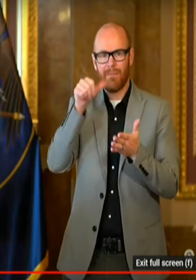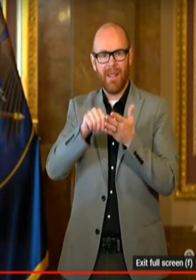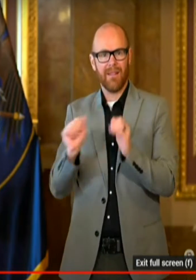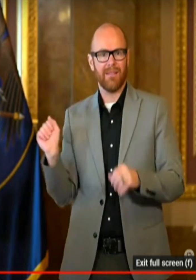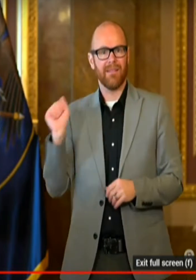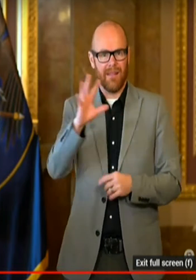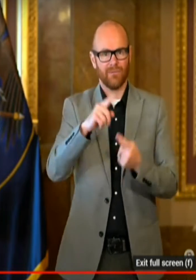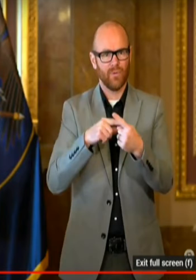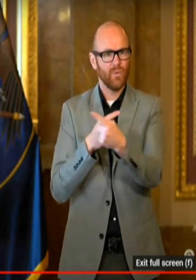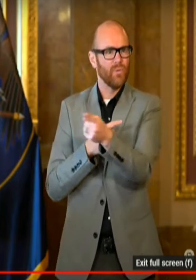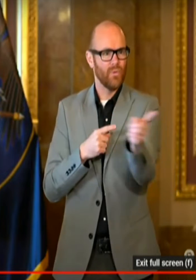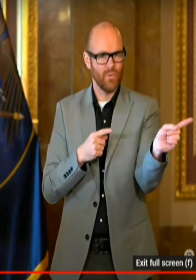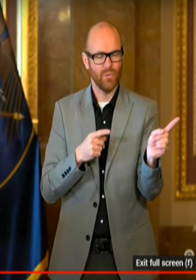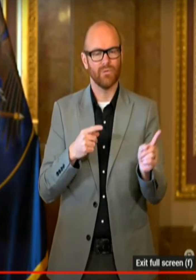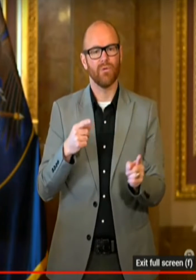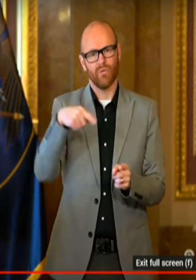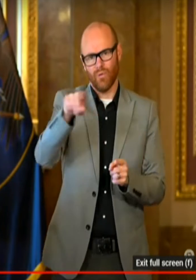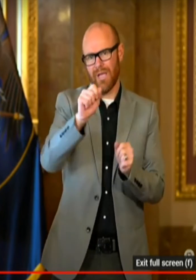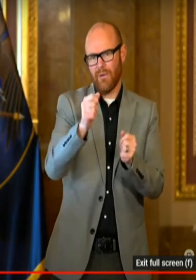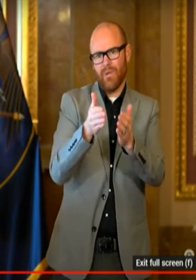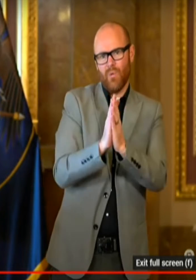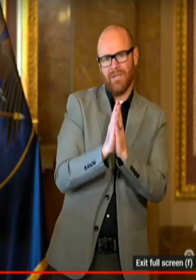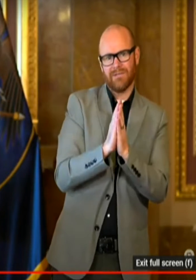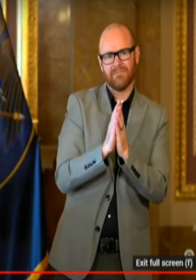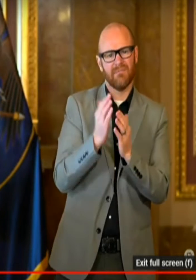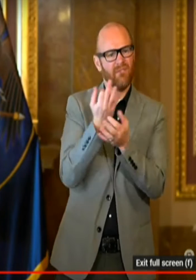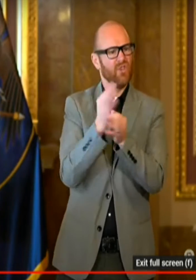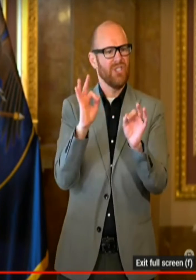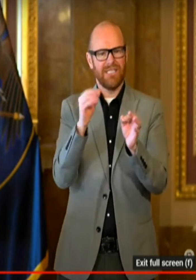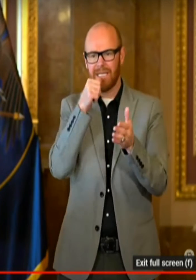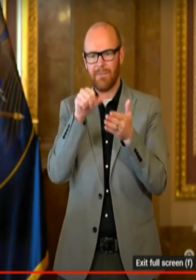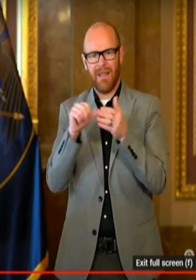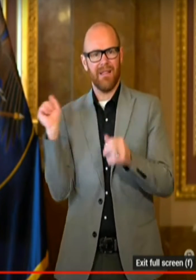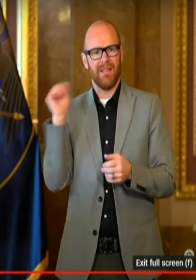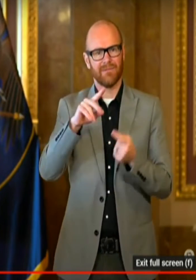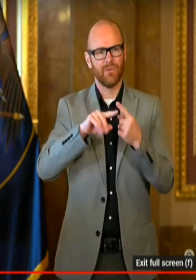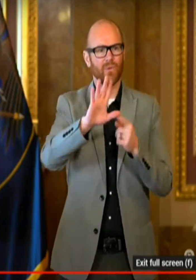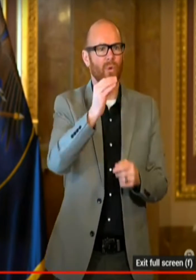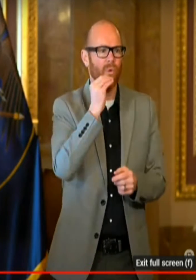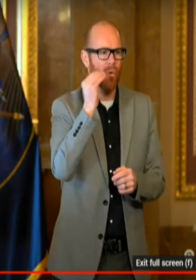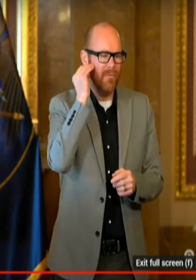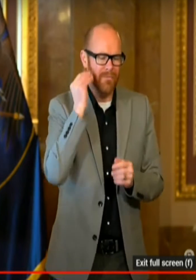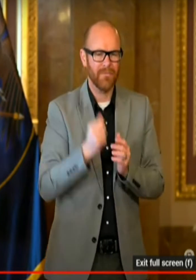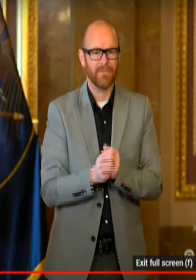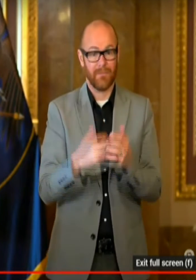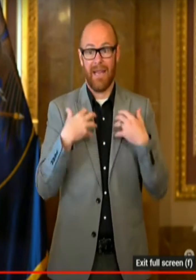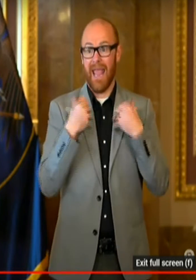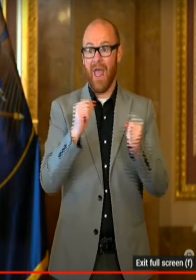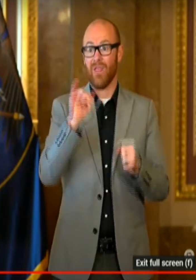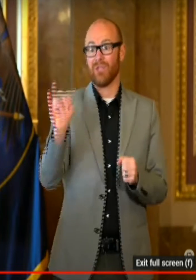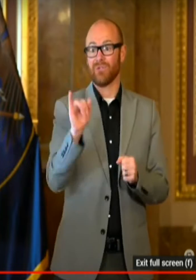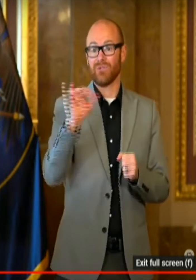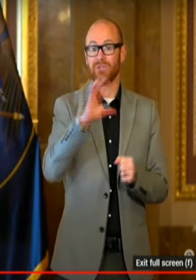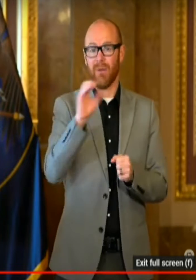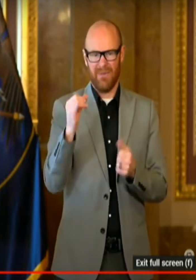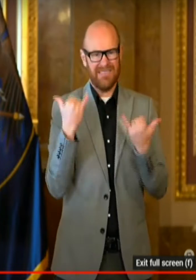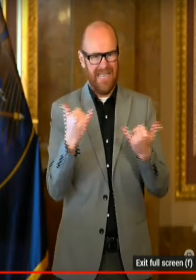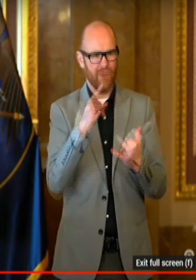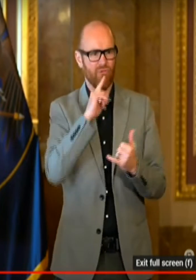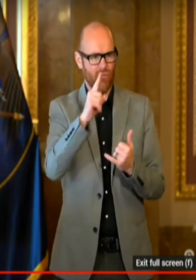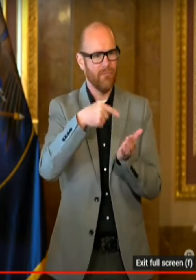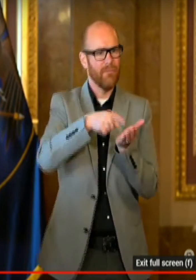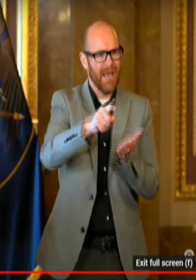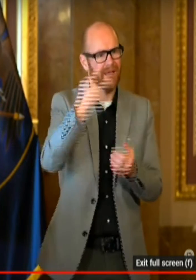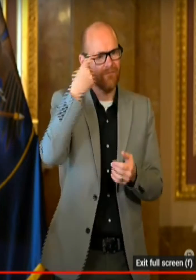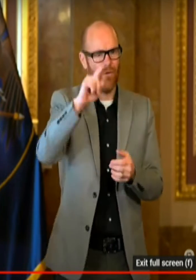individuals where you can request those and send four of those to your house. Also, health insurance companies also pay for those for privately insured